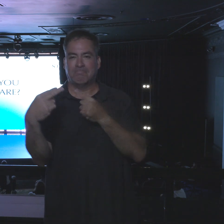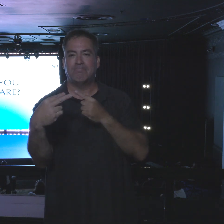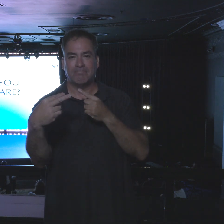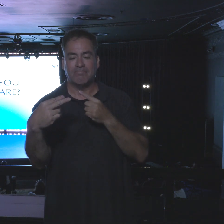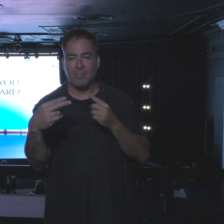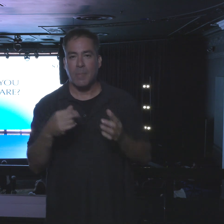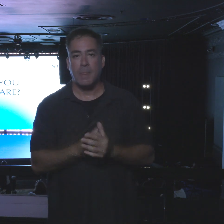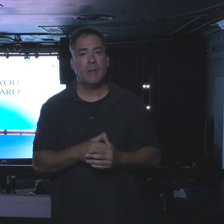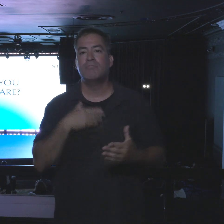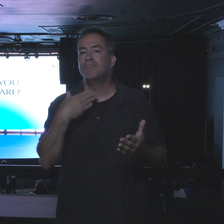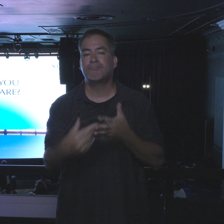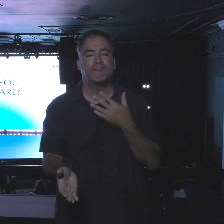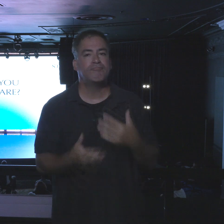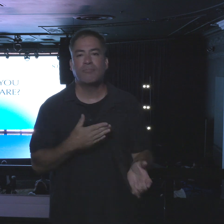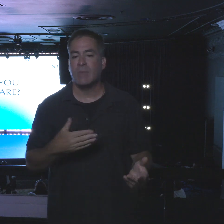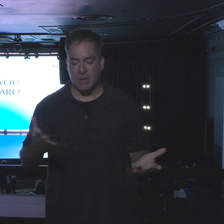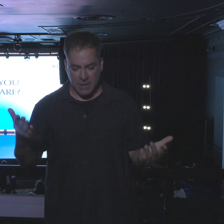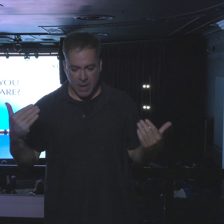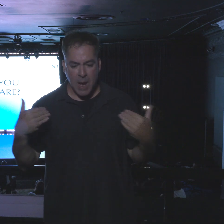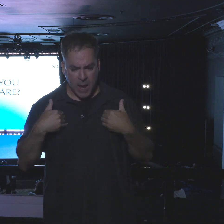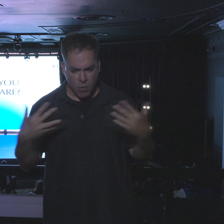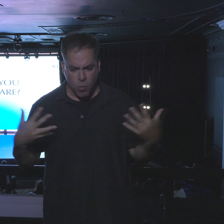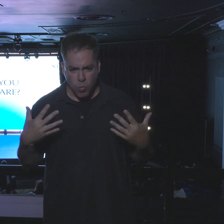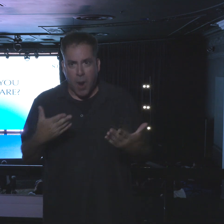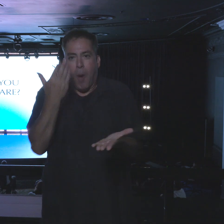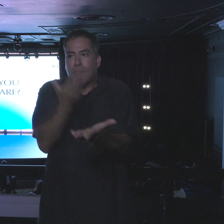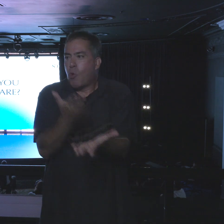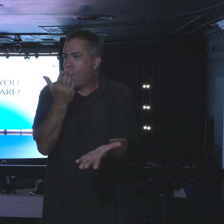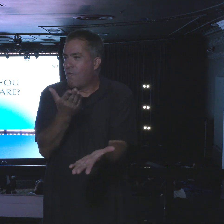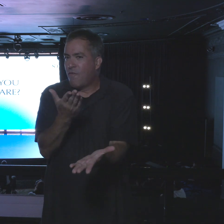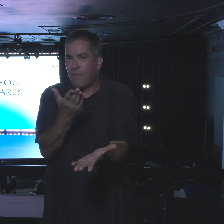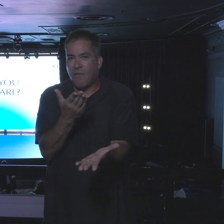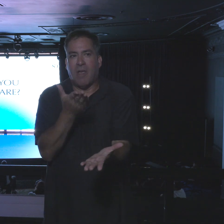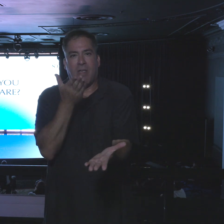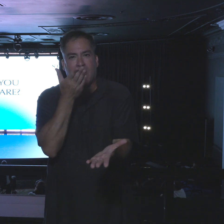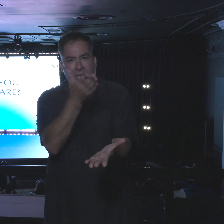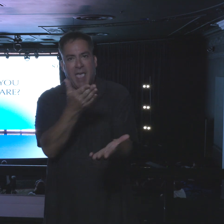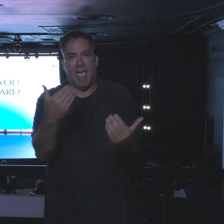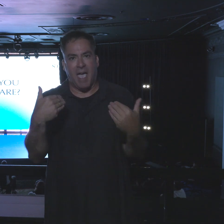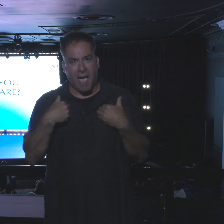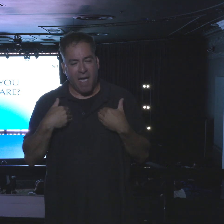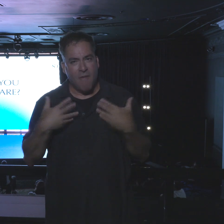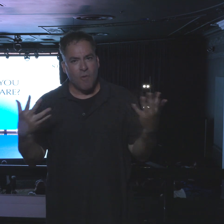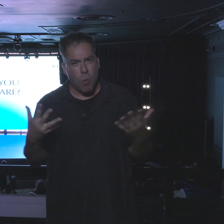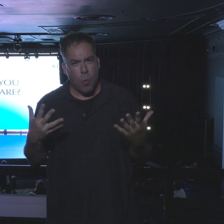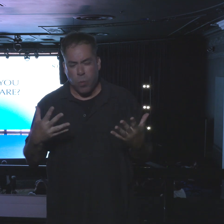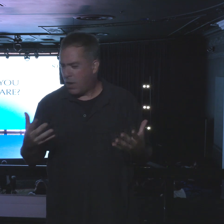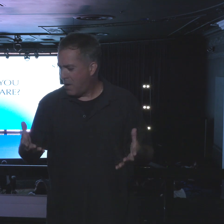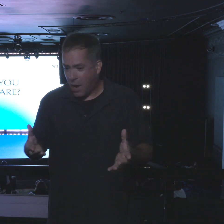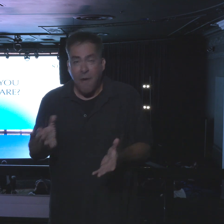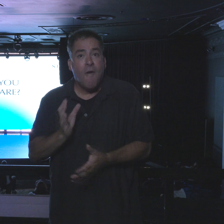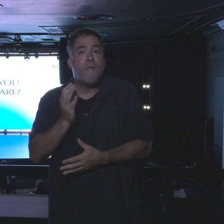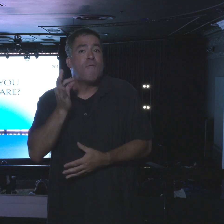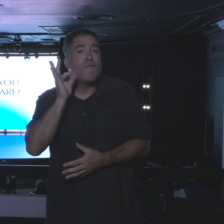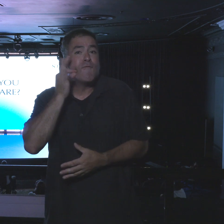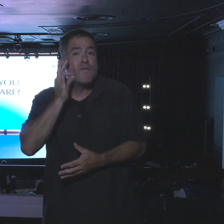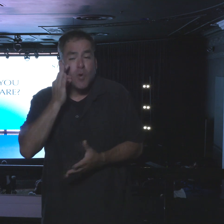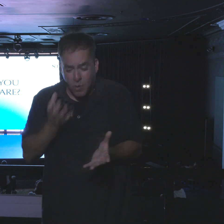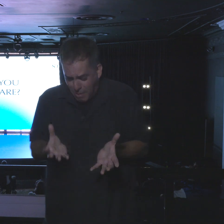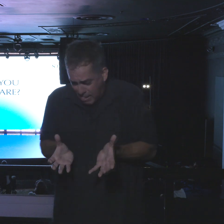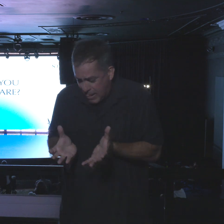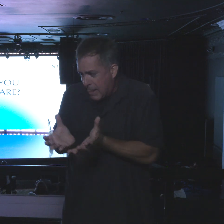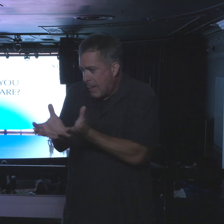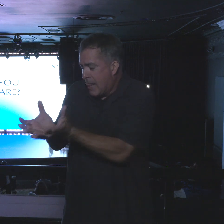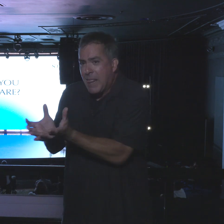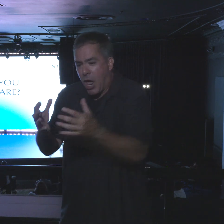Even though they had physical proof, they're carrying around these huge cluster